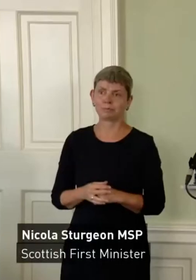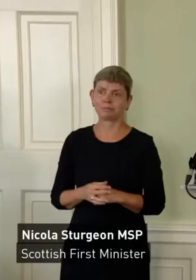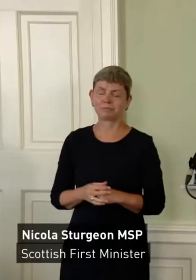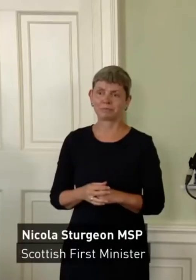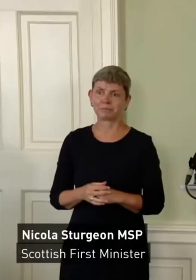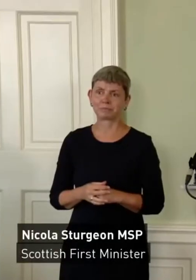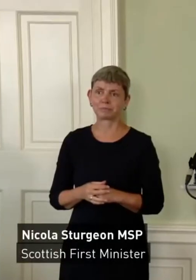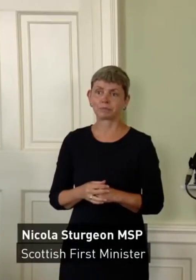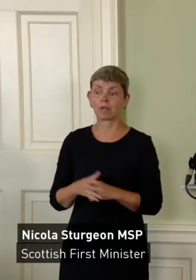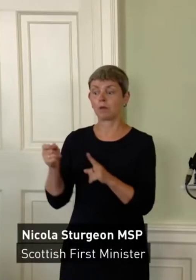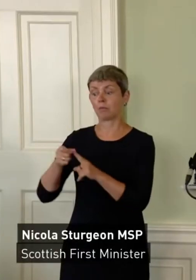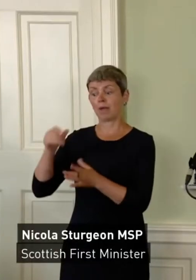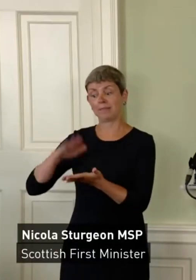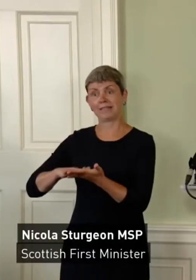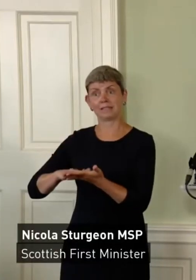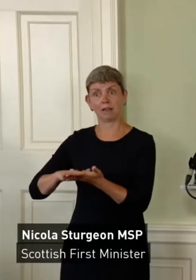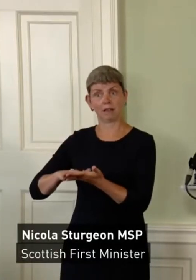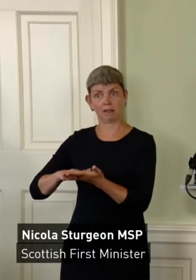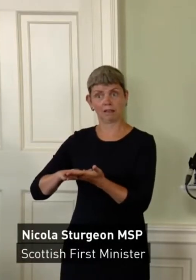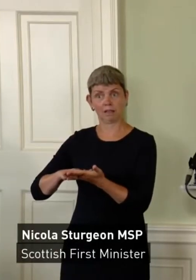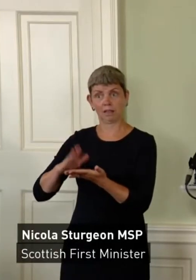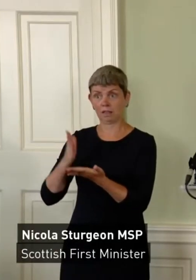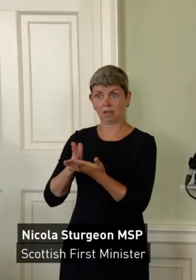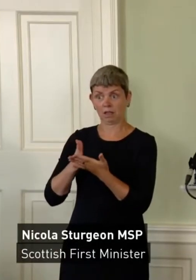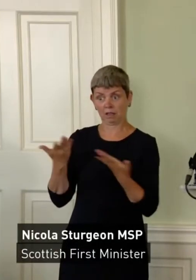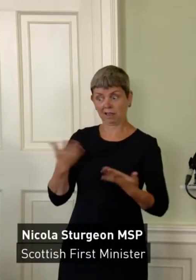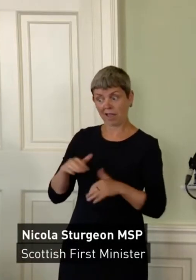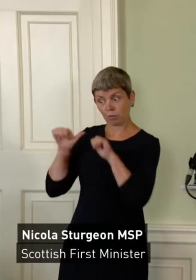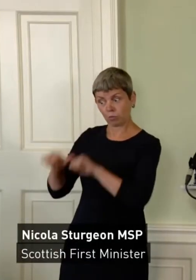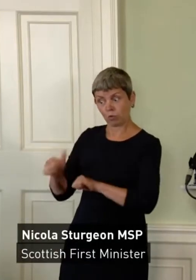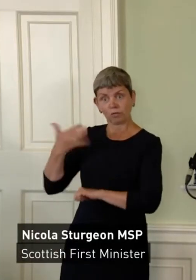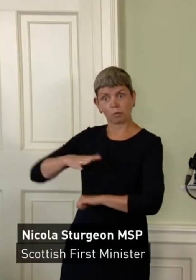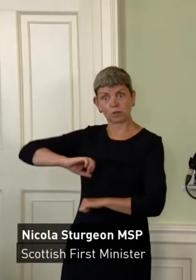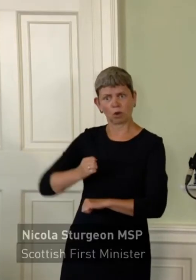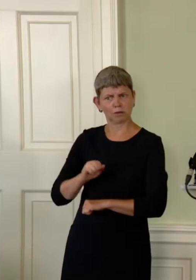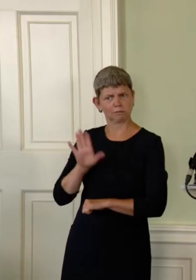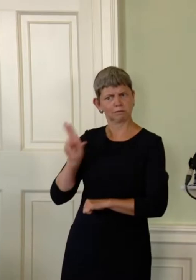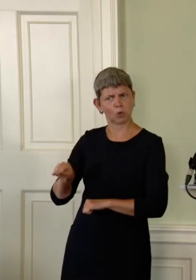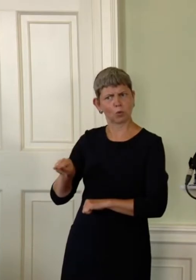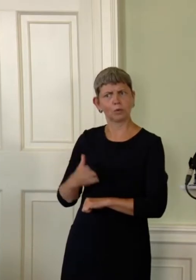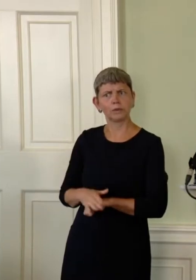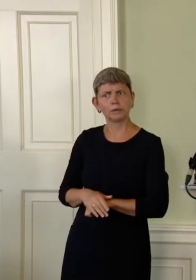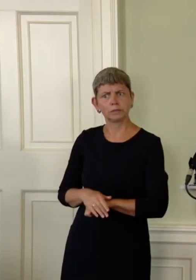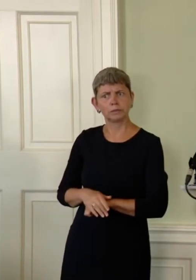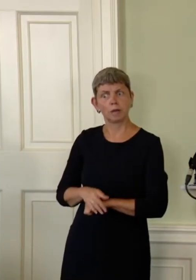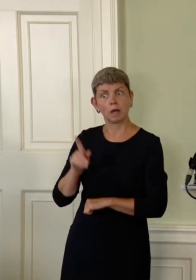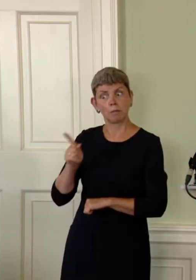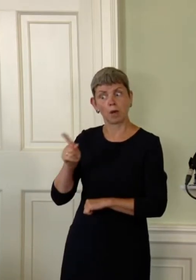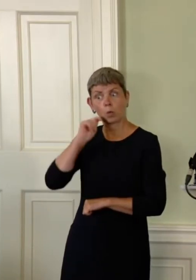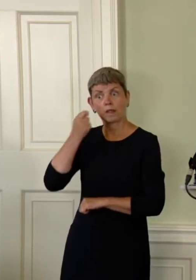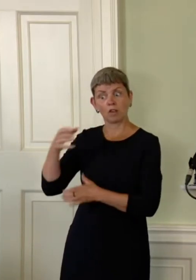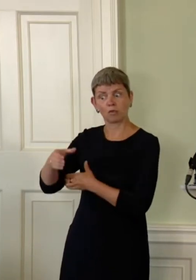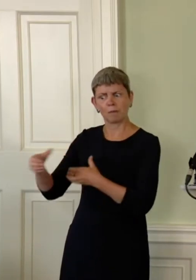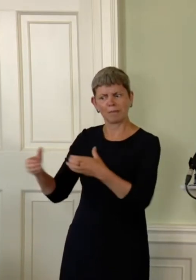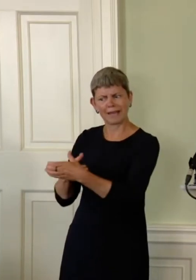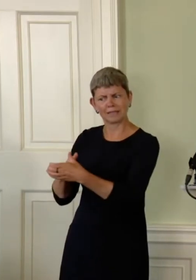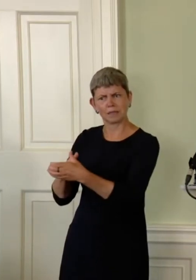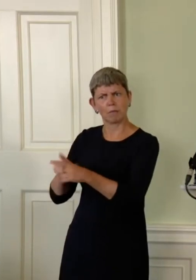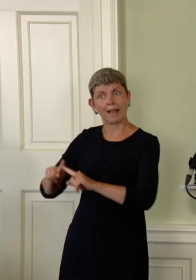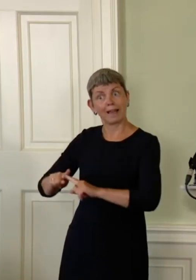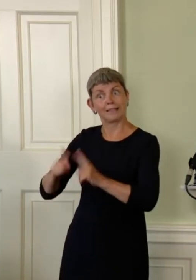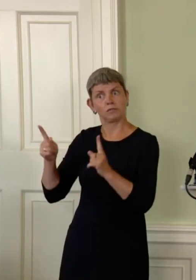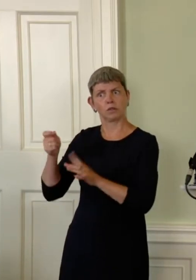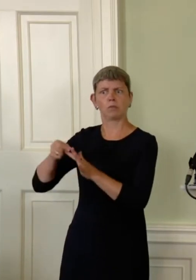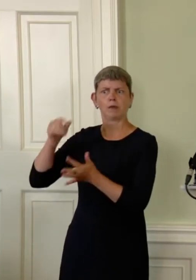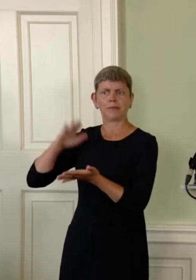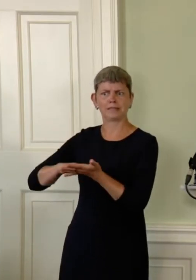A Prime Minister with no democratic endorsement whatsoever from Scotland will be replaced by another Prime Minister